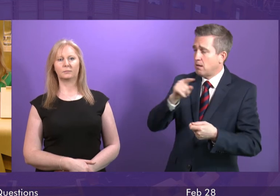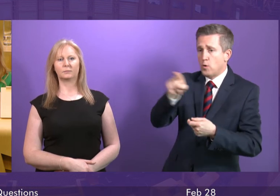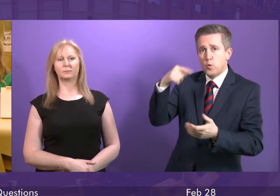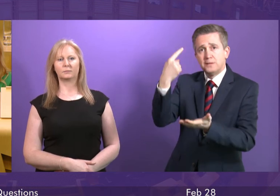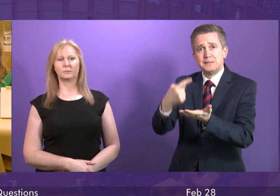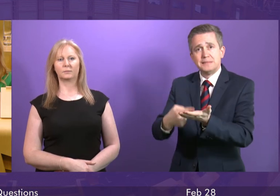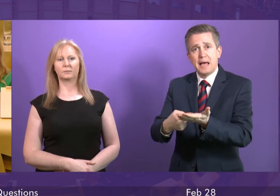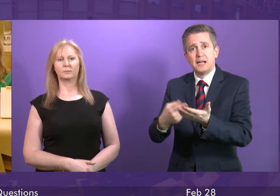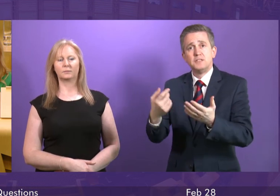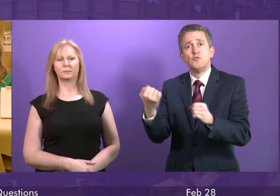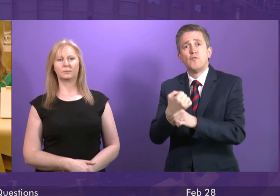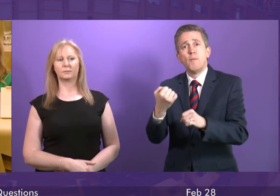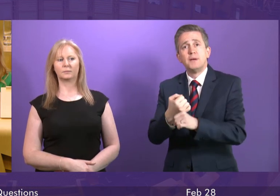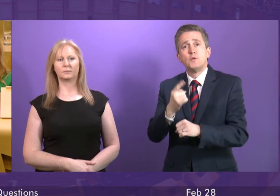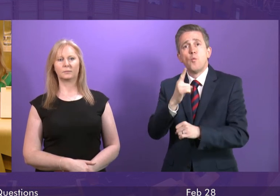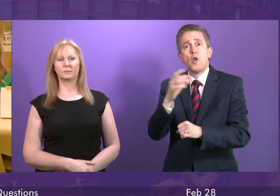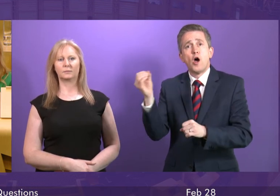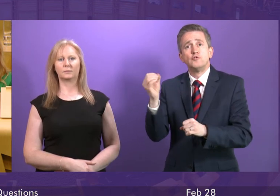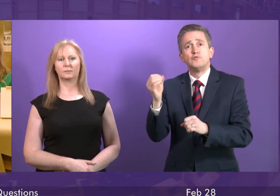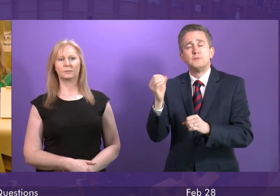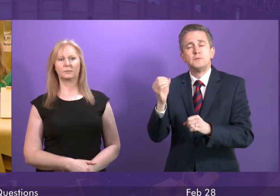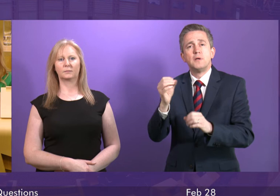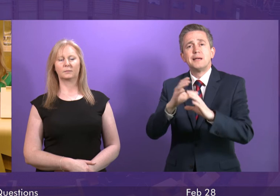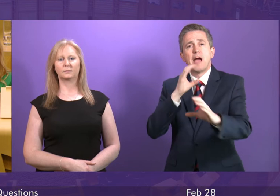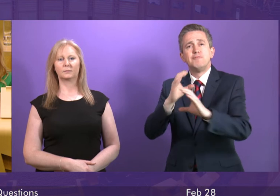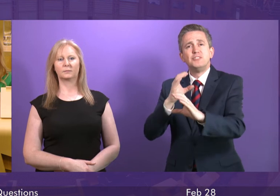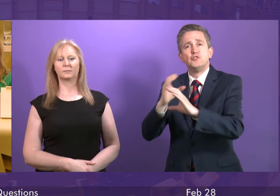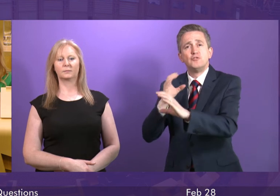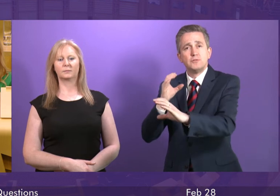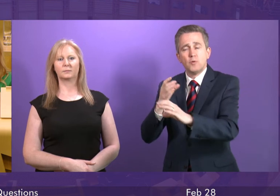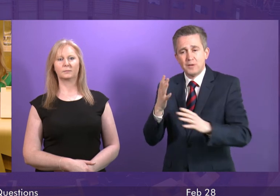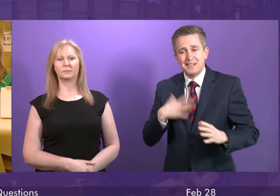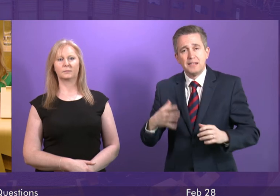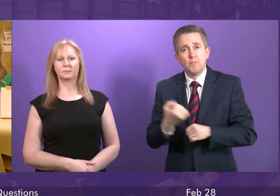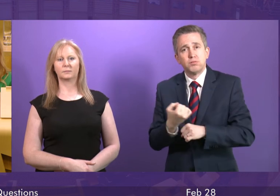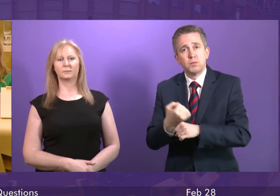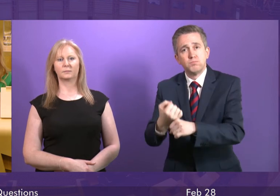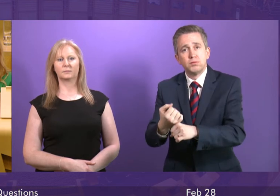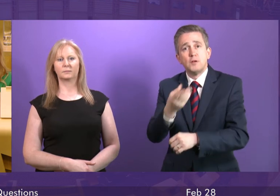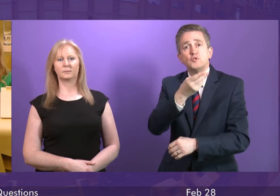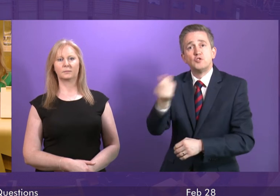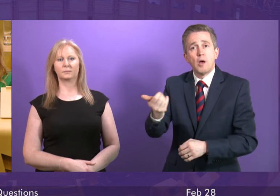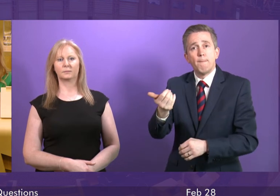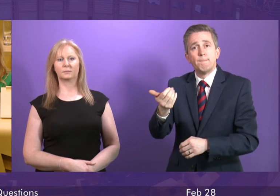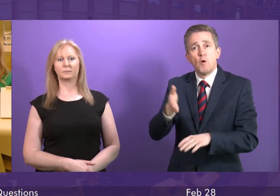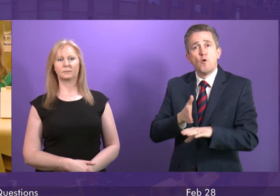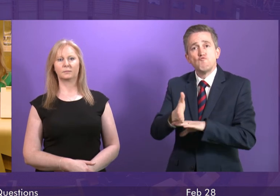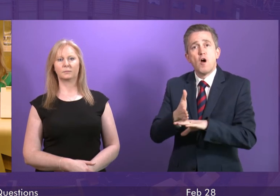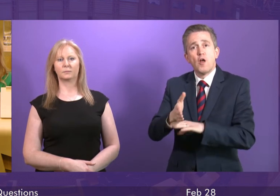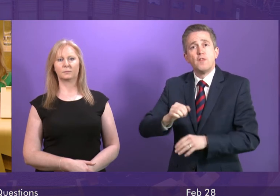around 100 class 70, 170 carriages, some of which will be run on the ScotRail network. That could, if it goes to Springburn,